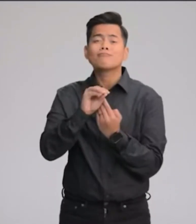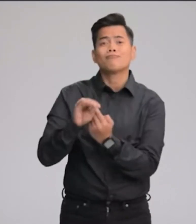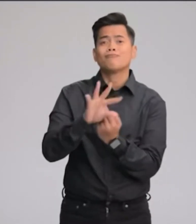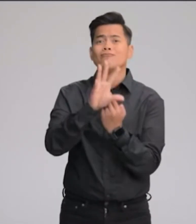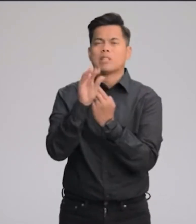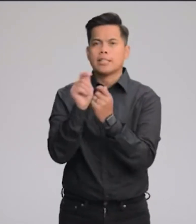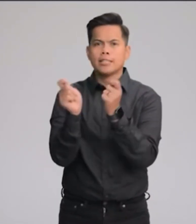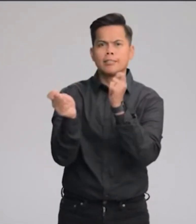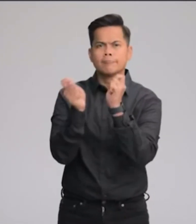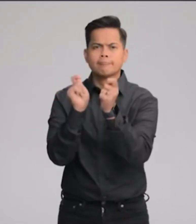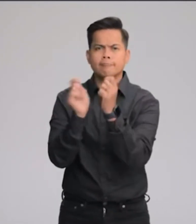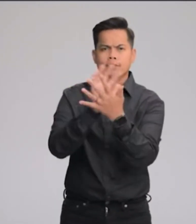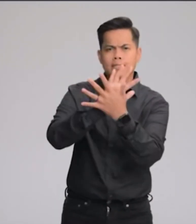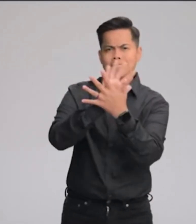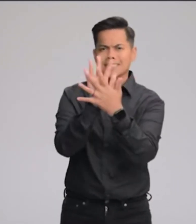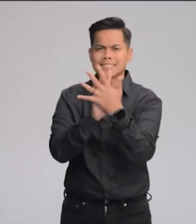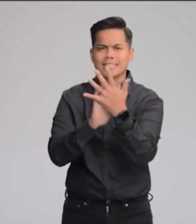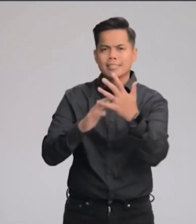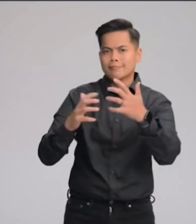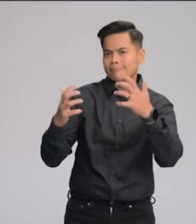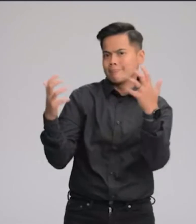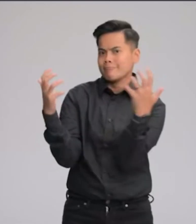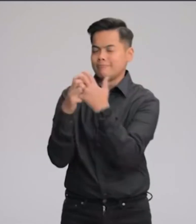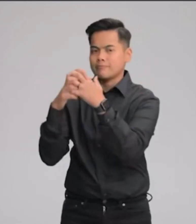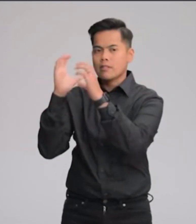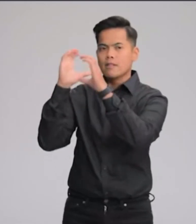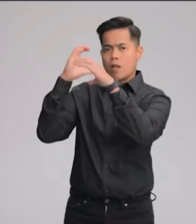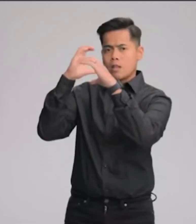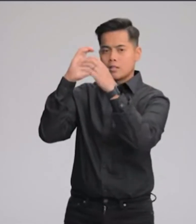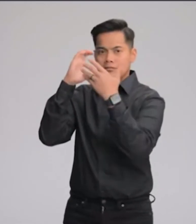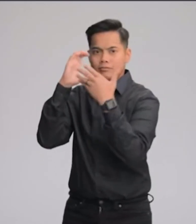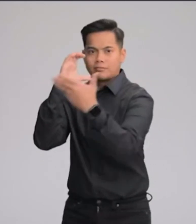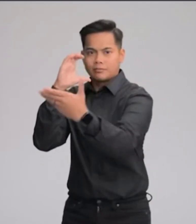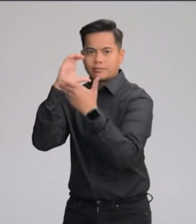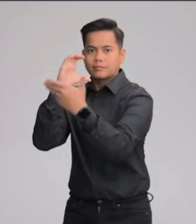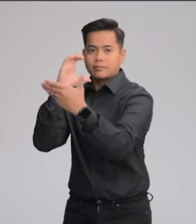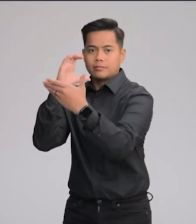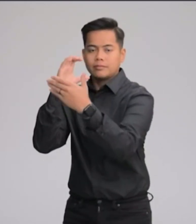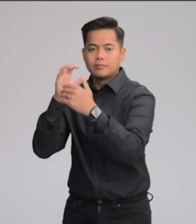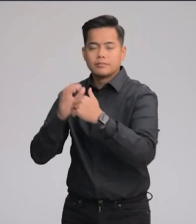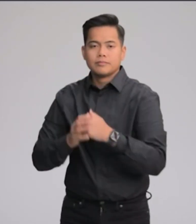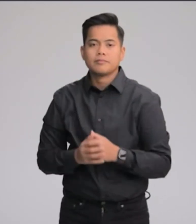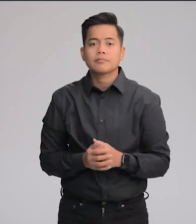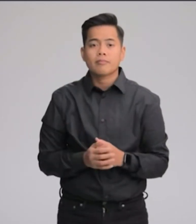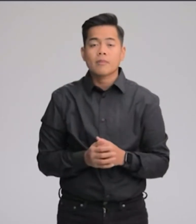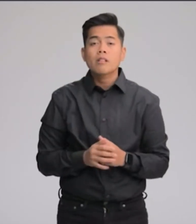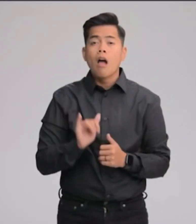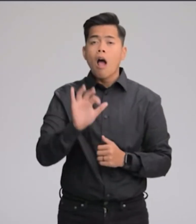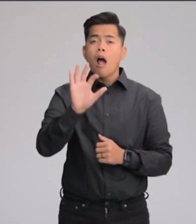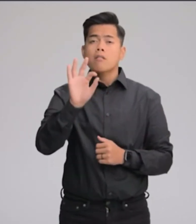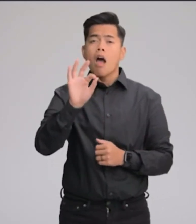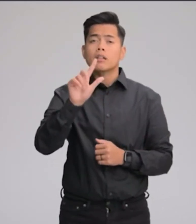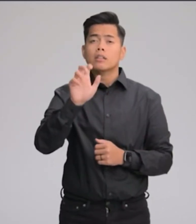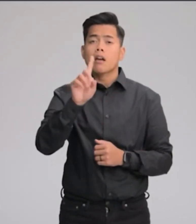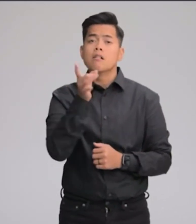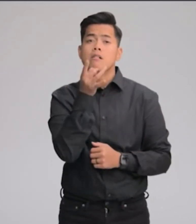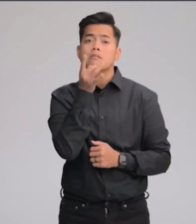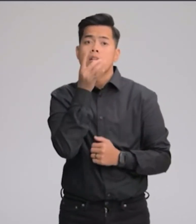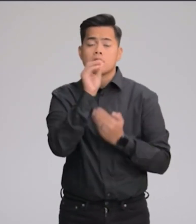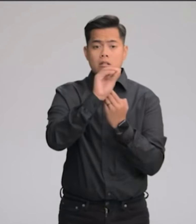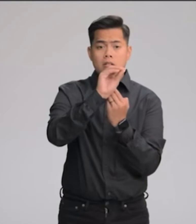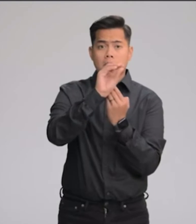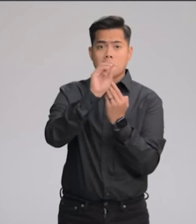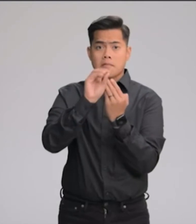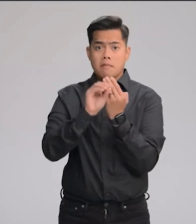redesigned for a new adapted behavior based on the focal length of the photo. With a new array of nine LEDs,